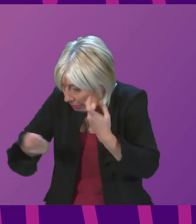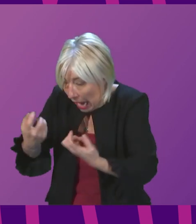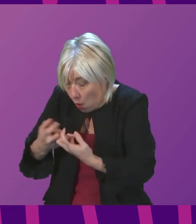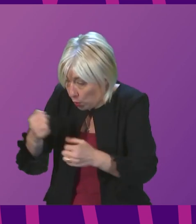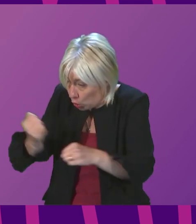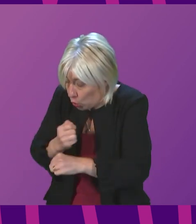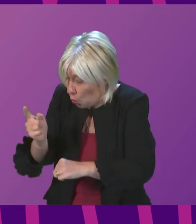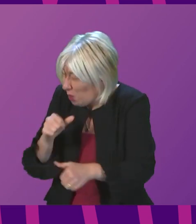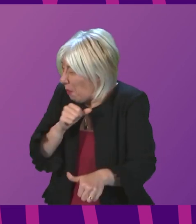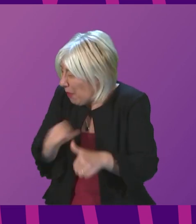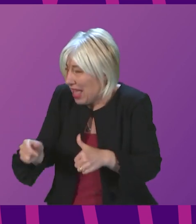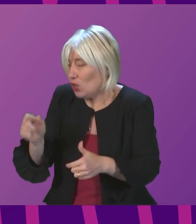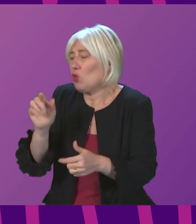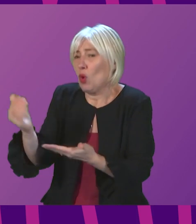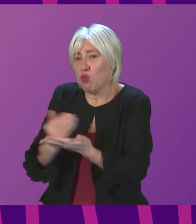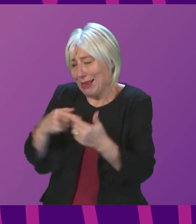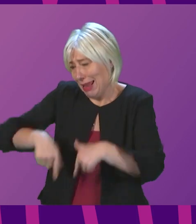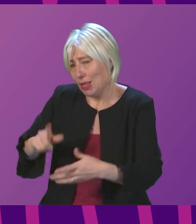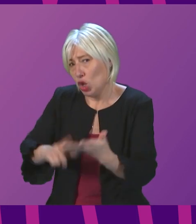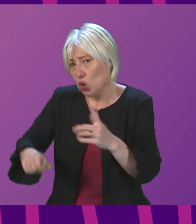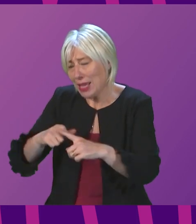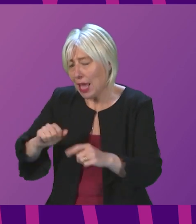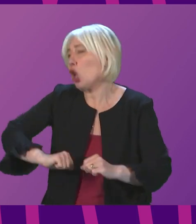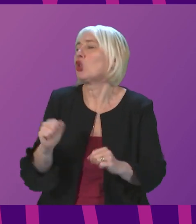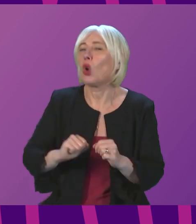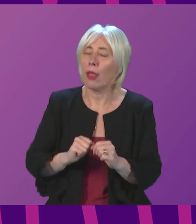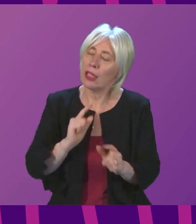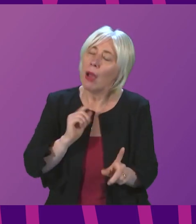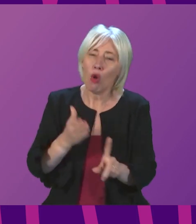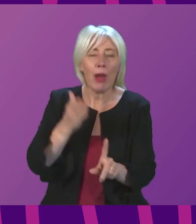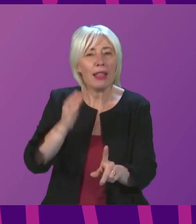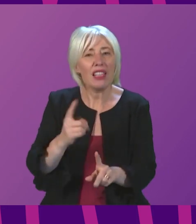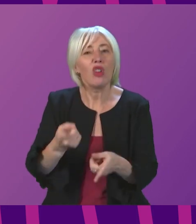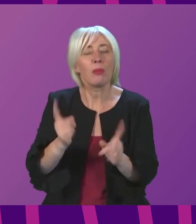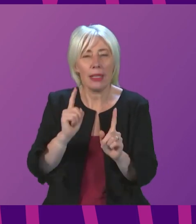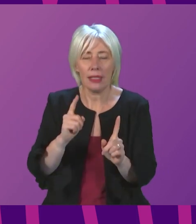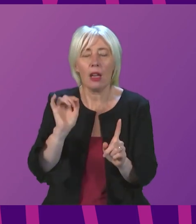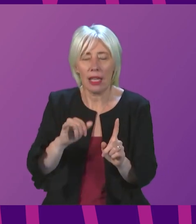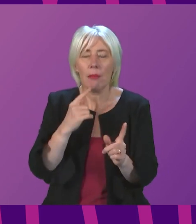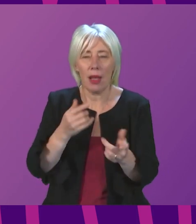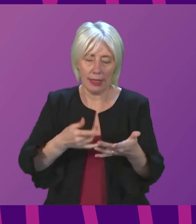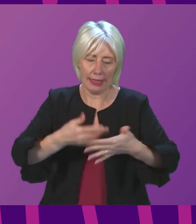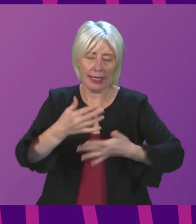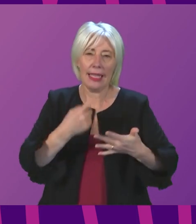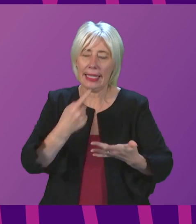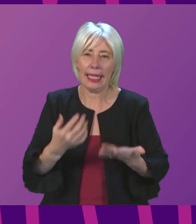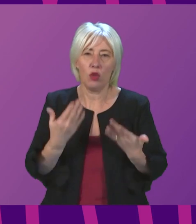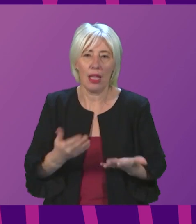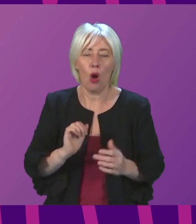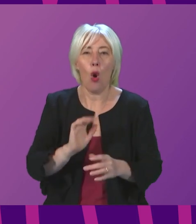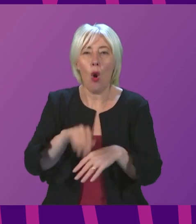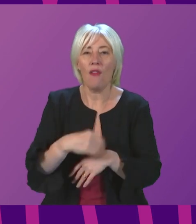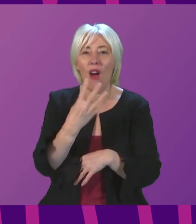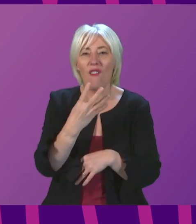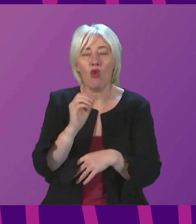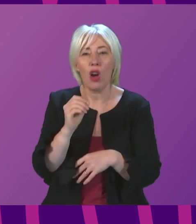Be in no doubt about that. I recognise what the First Minister says, but figures published this week show there have already been over 400